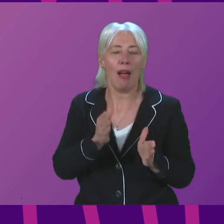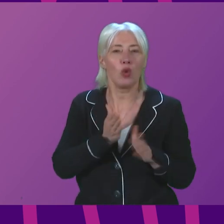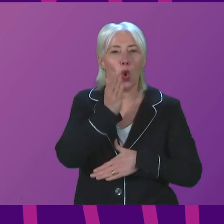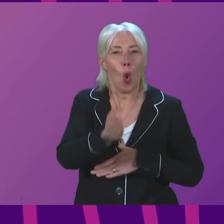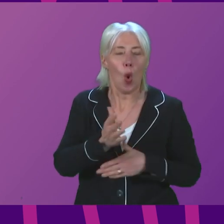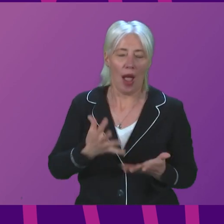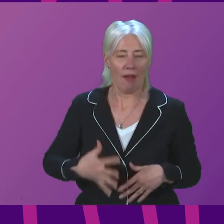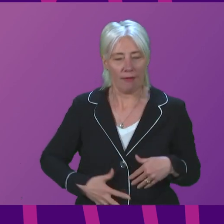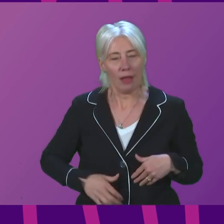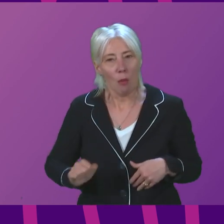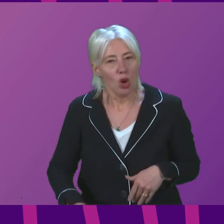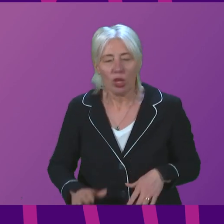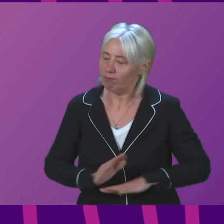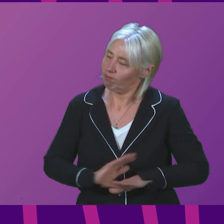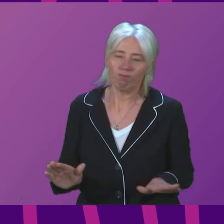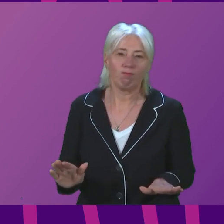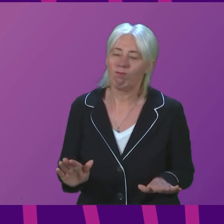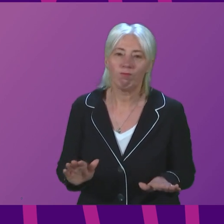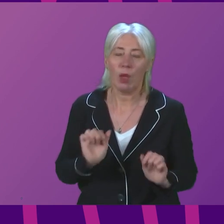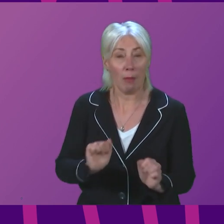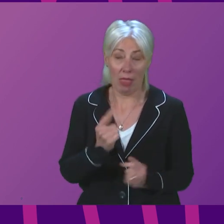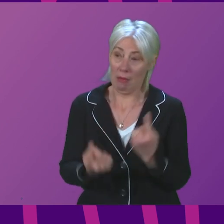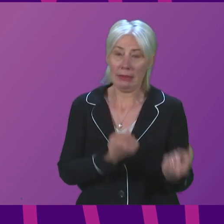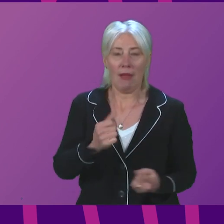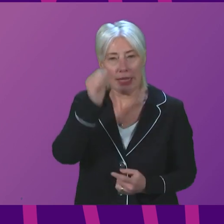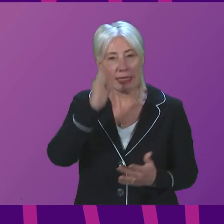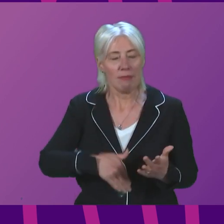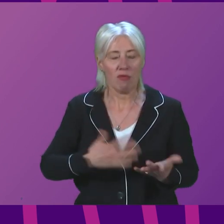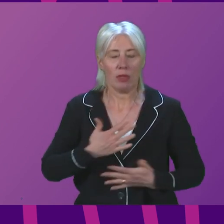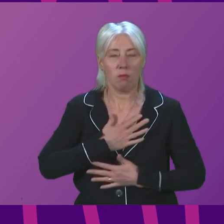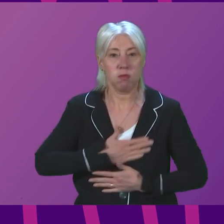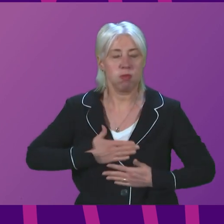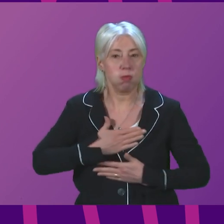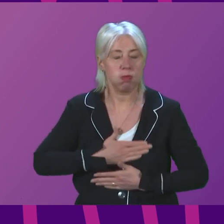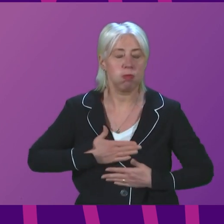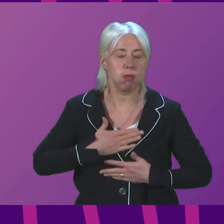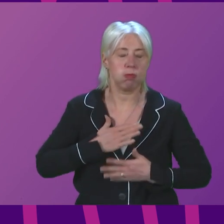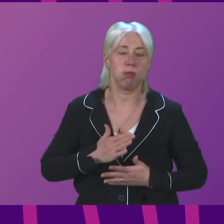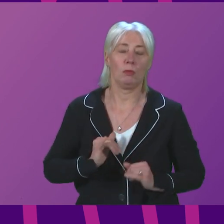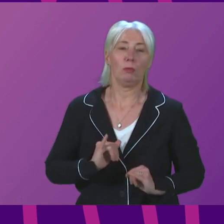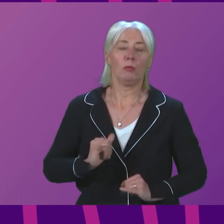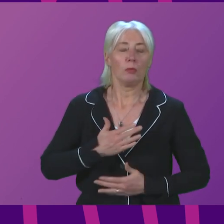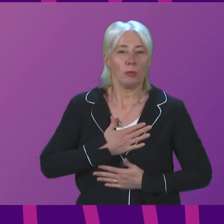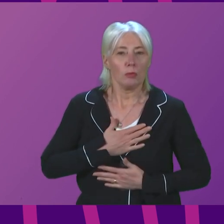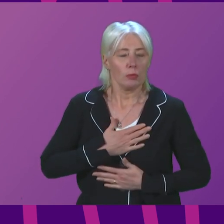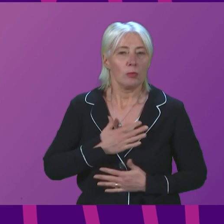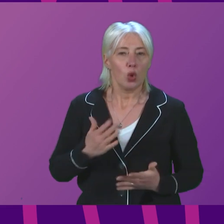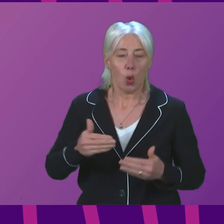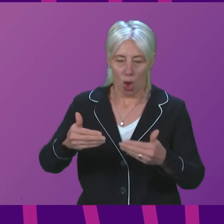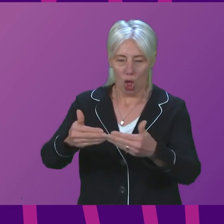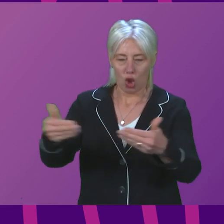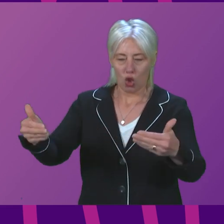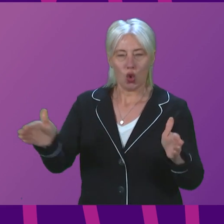abortions and, of course, experiencing, often as they do so, extreme distress. The Buffer